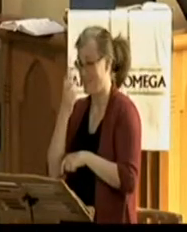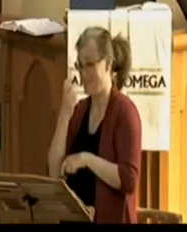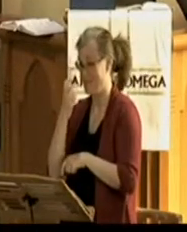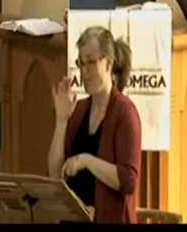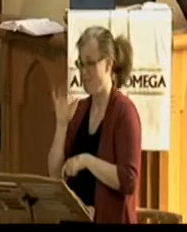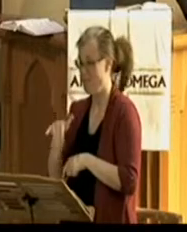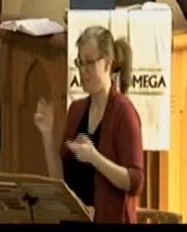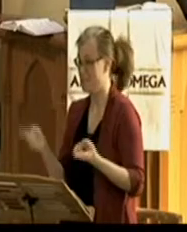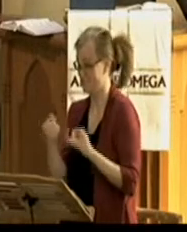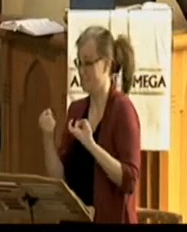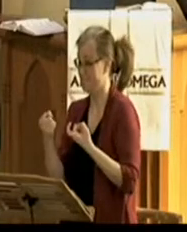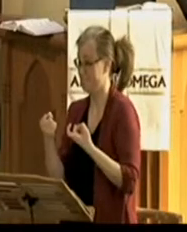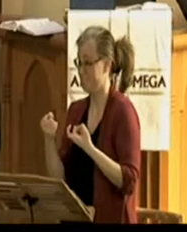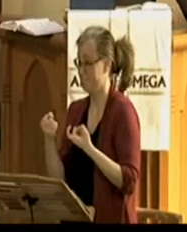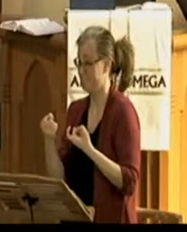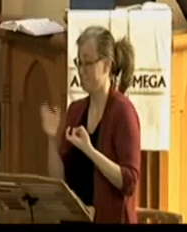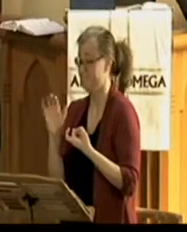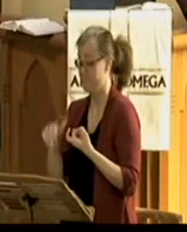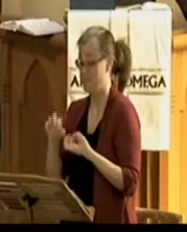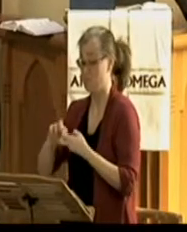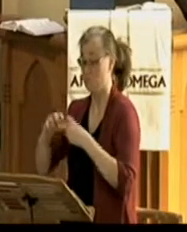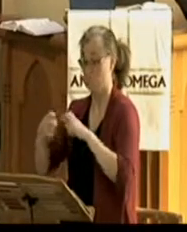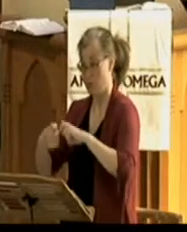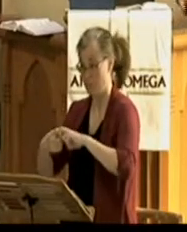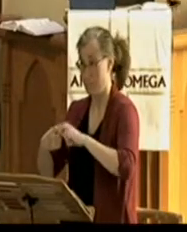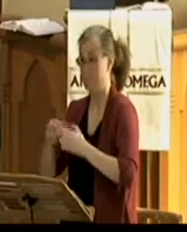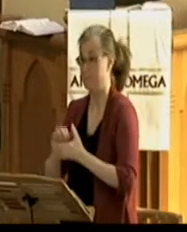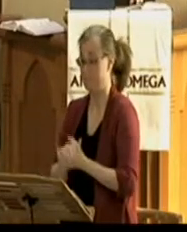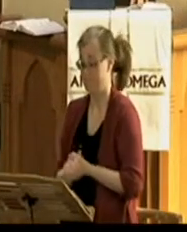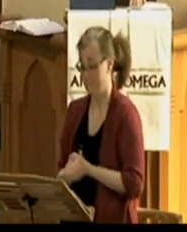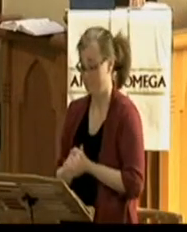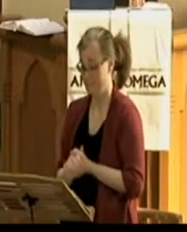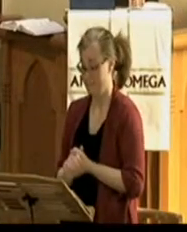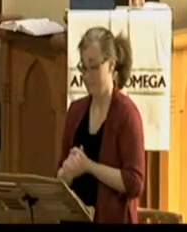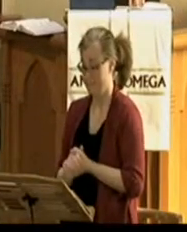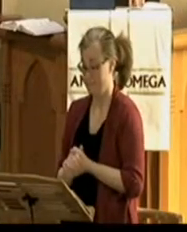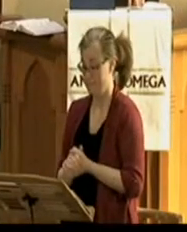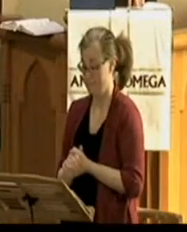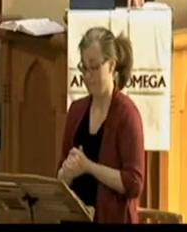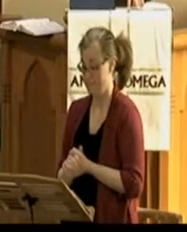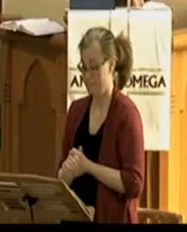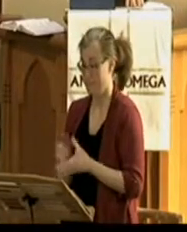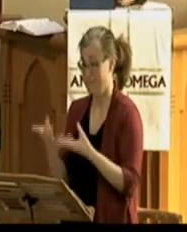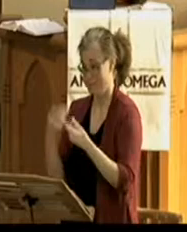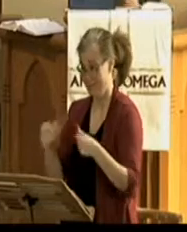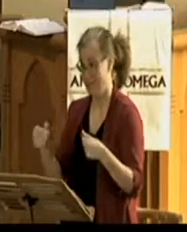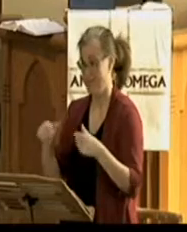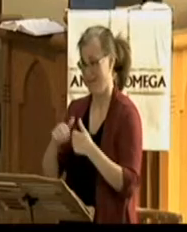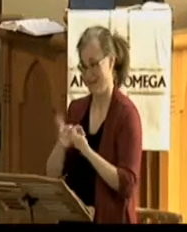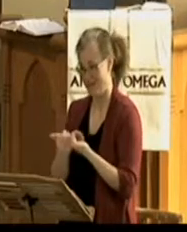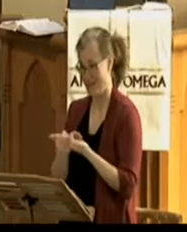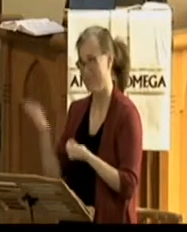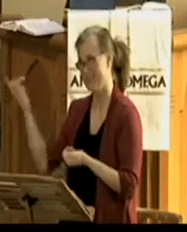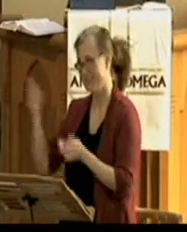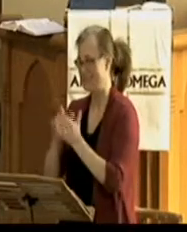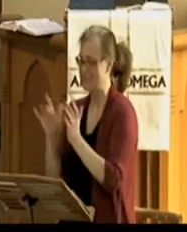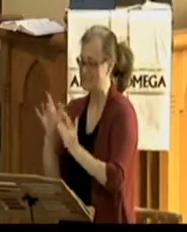It's a problem. And its only remedy is the gracious risen Lord Jesus Christ. Let's go before the Lord in prayer.